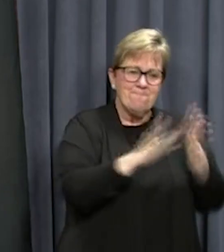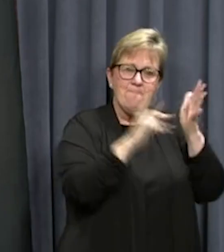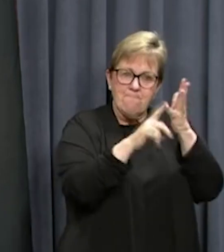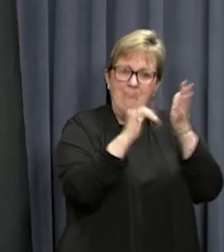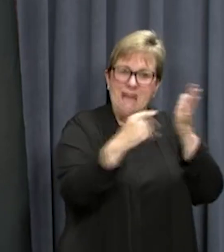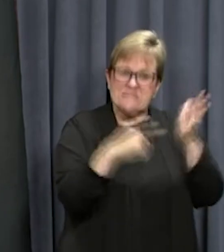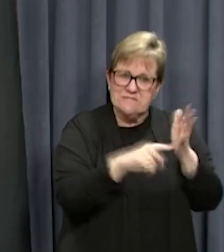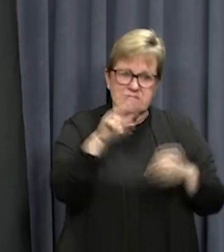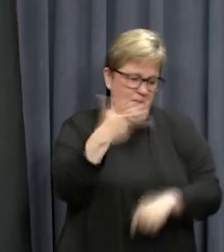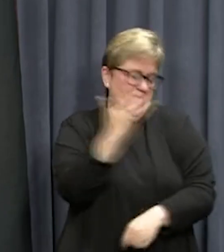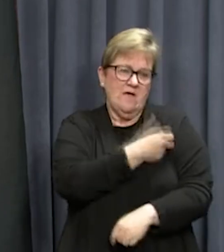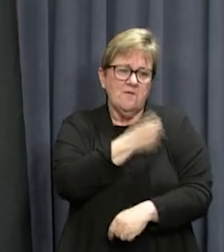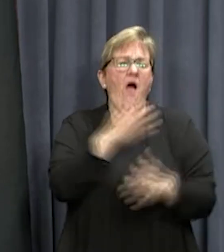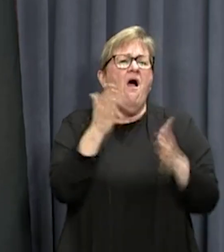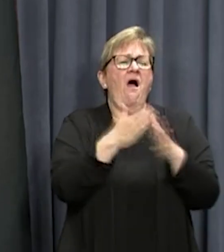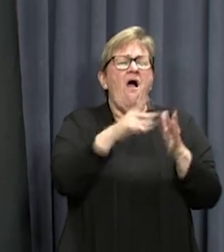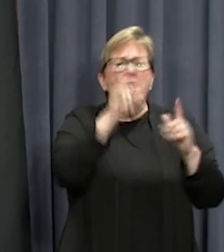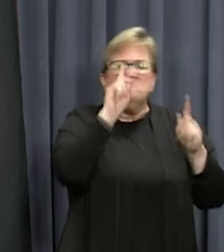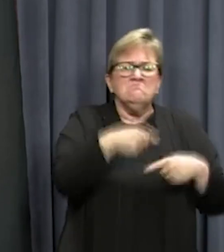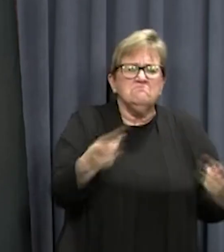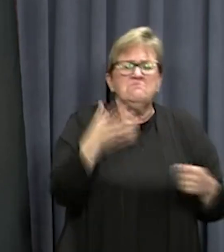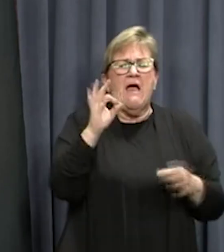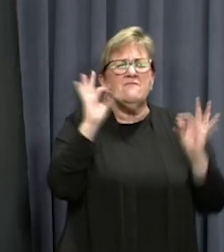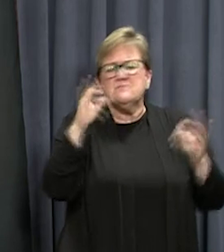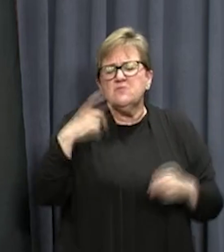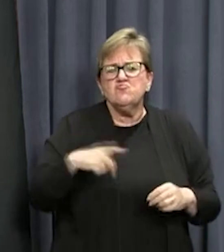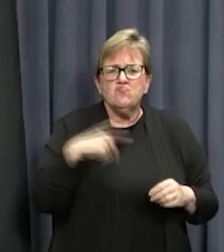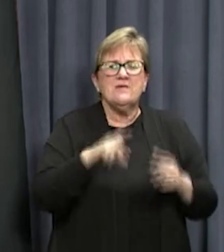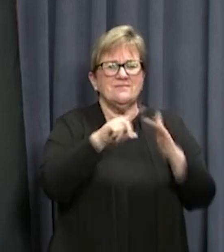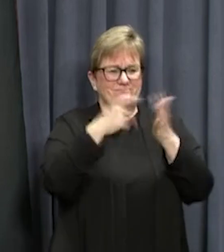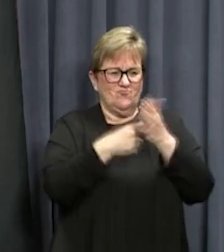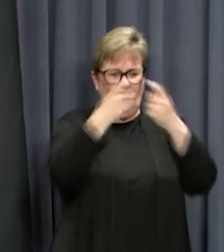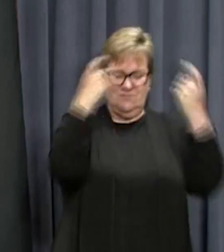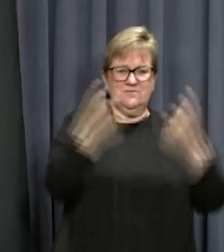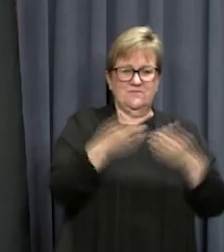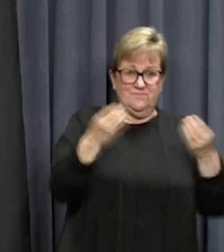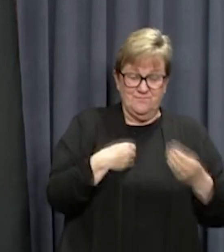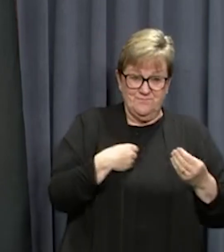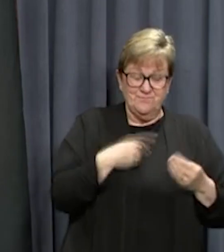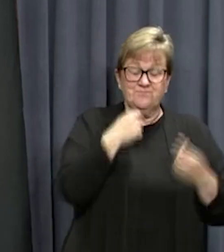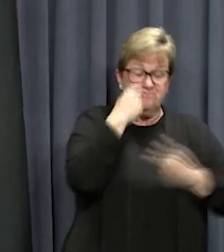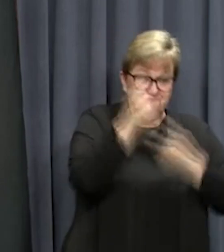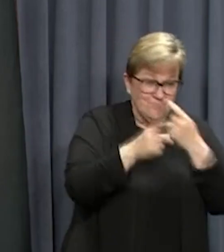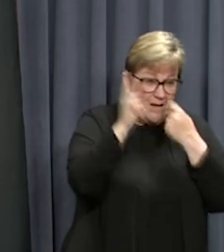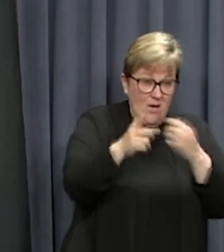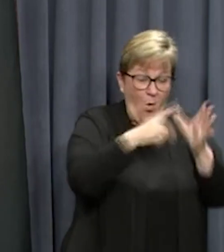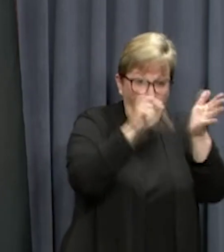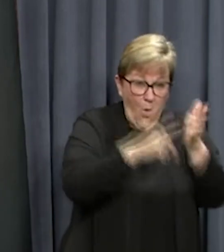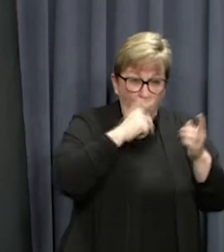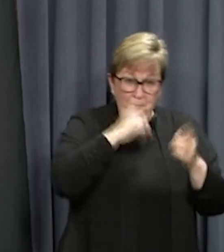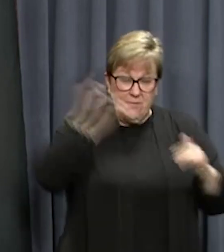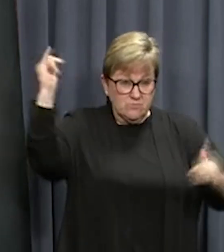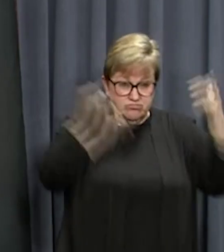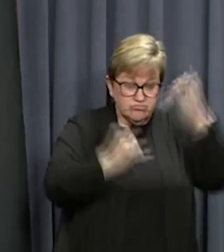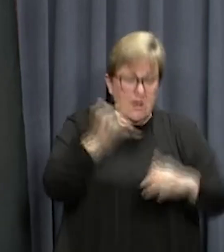vaccinated unless ineligible or medically exempt. I repeat, all domestic arrivals